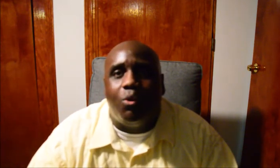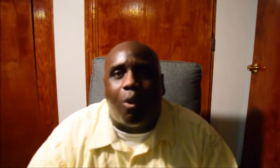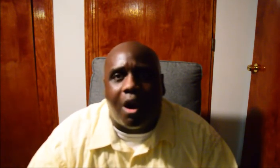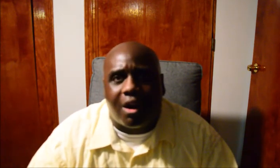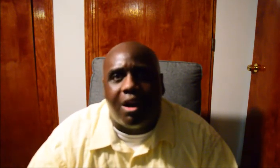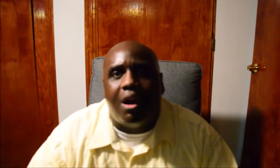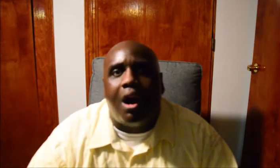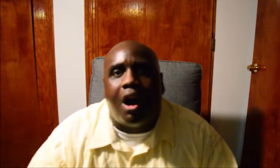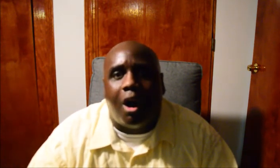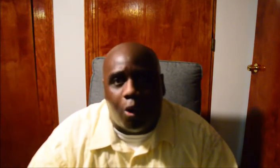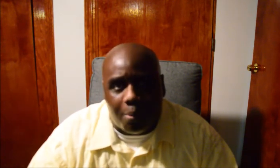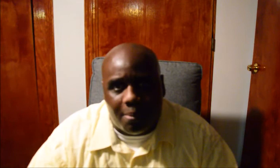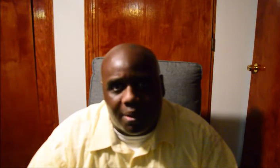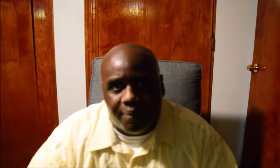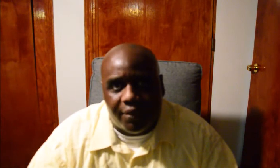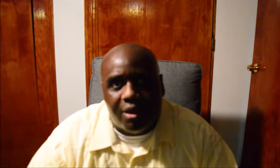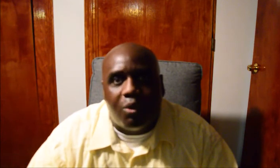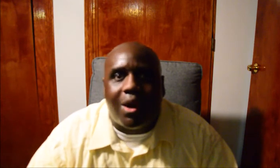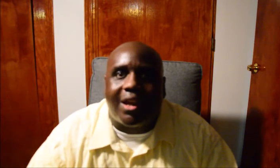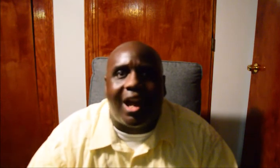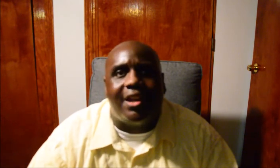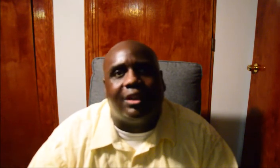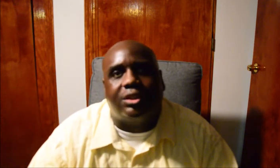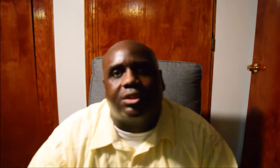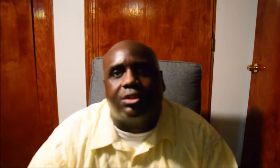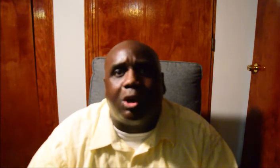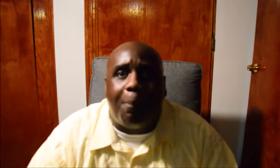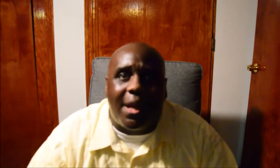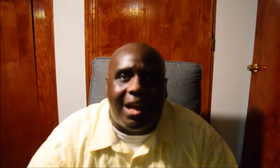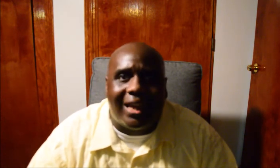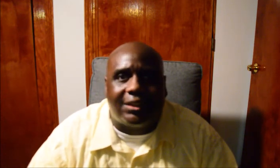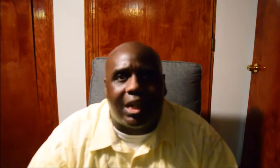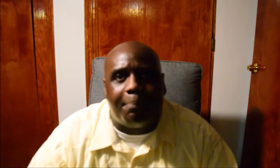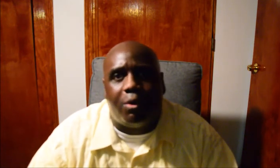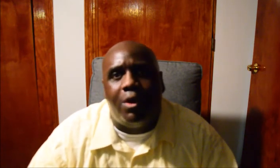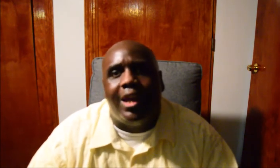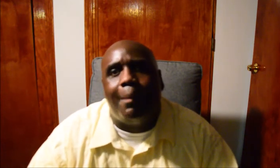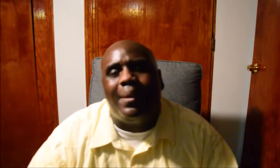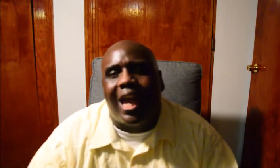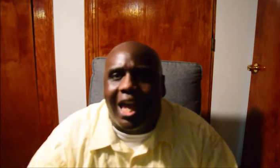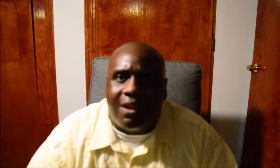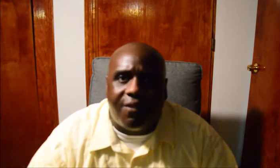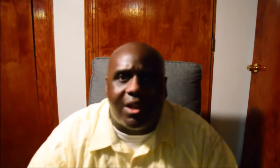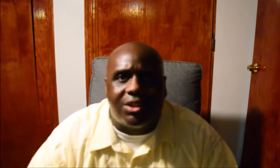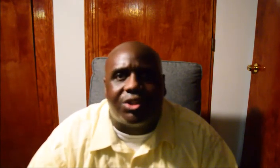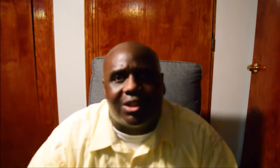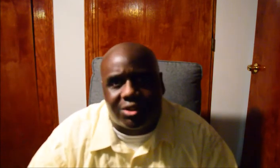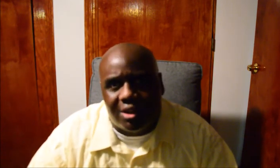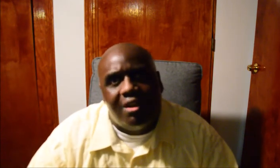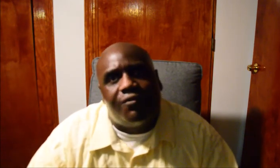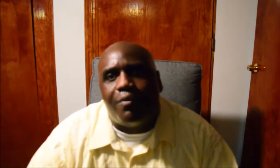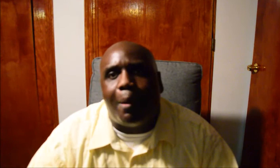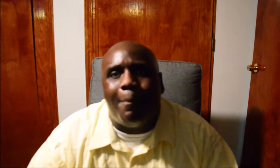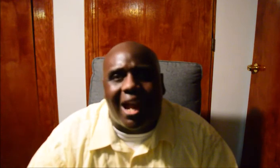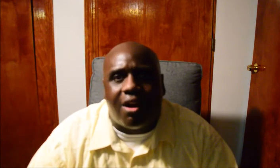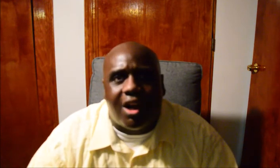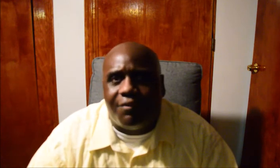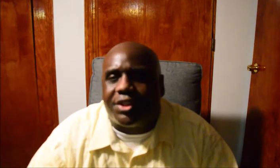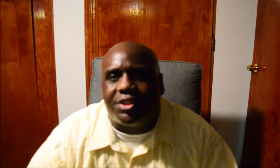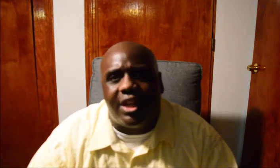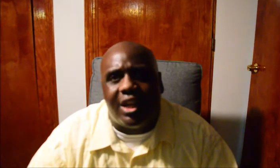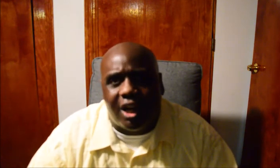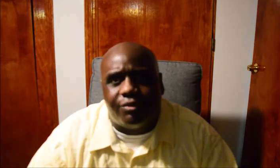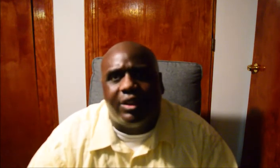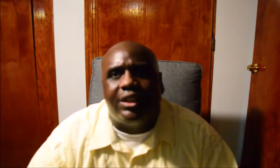make you walk home. What kind of stupid example and behavior is this from the mayor